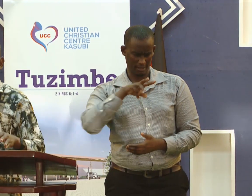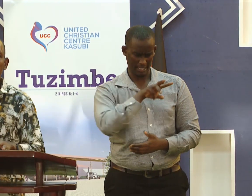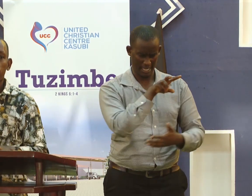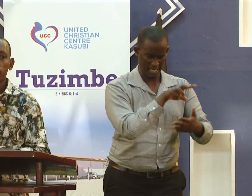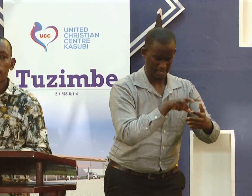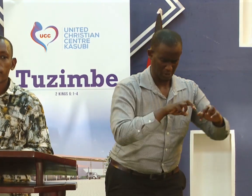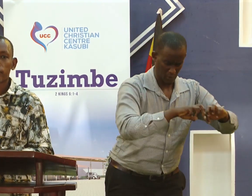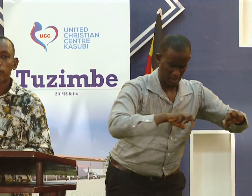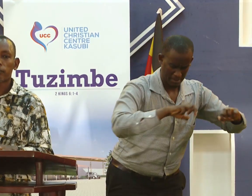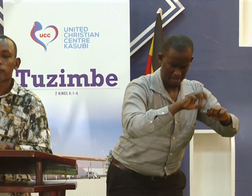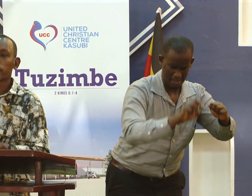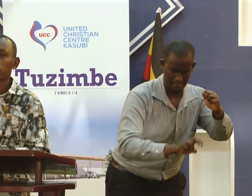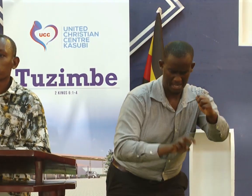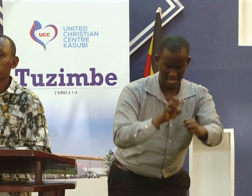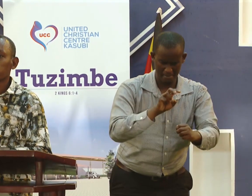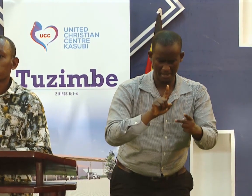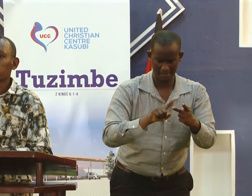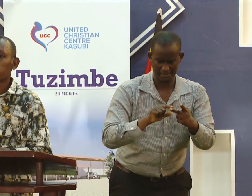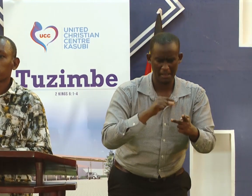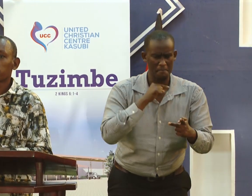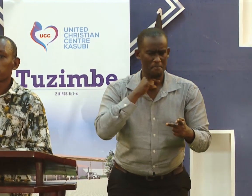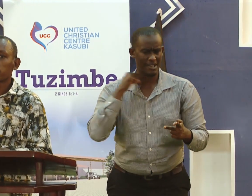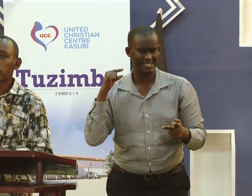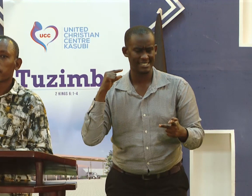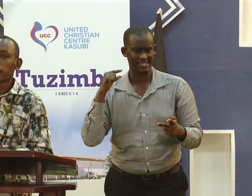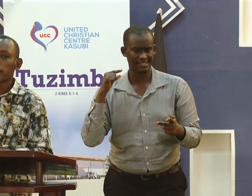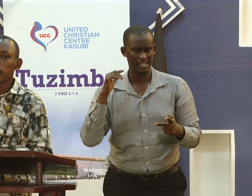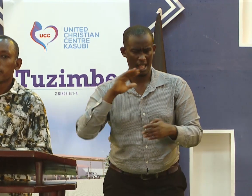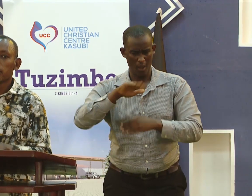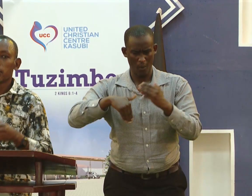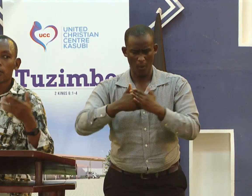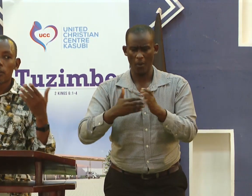That go on checking of all the prophets and the priests.